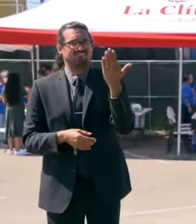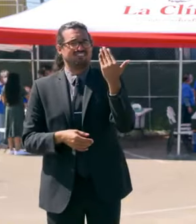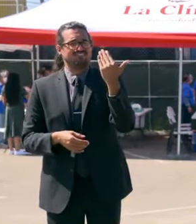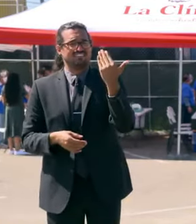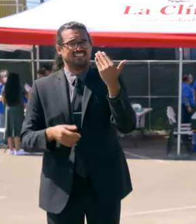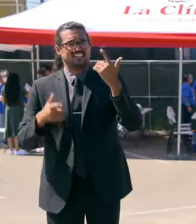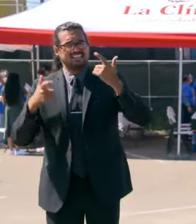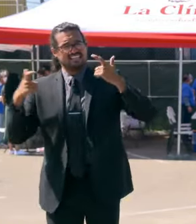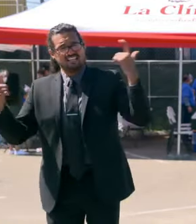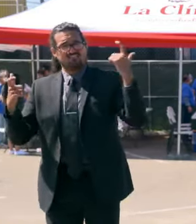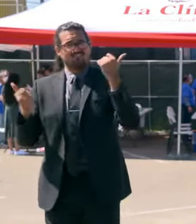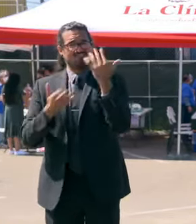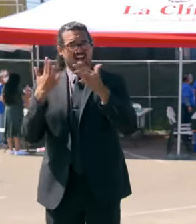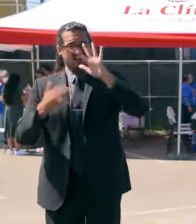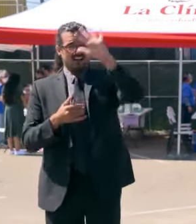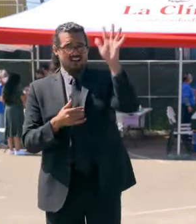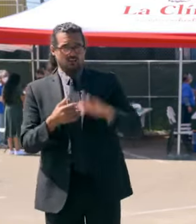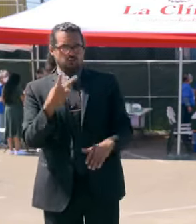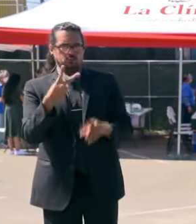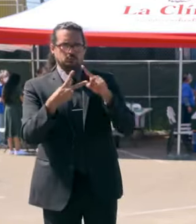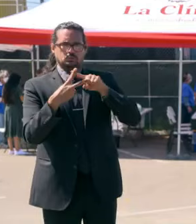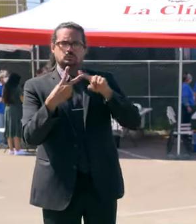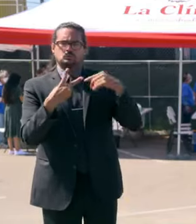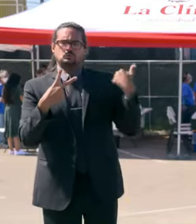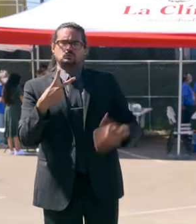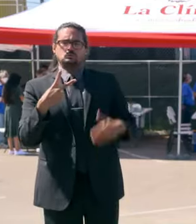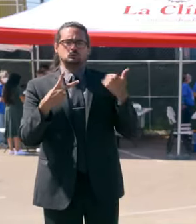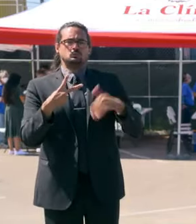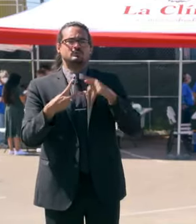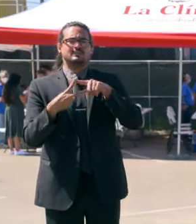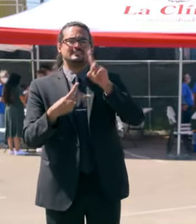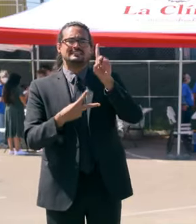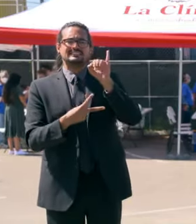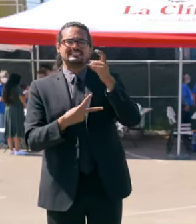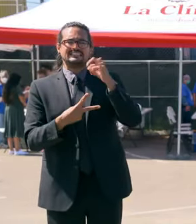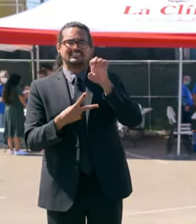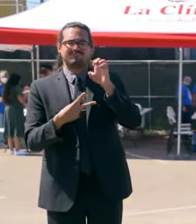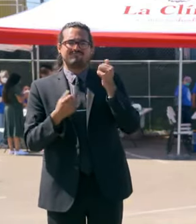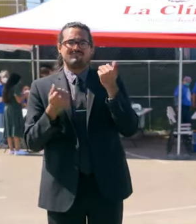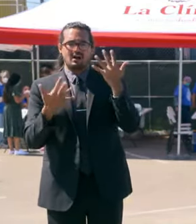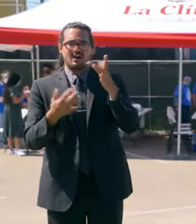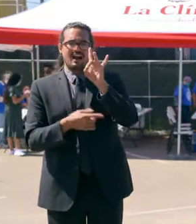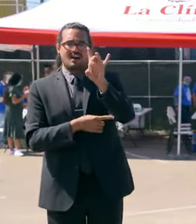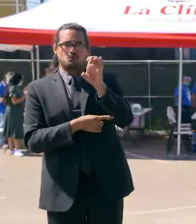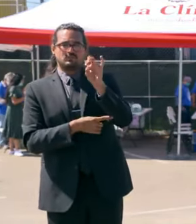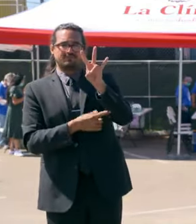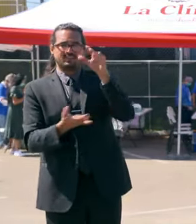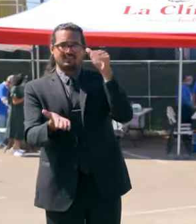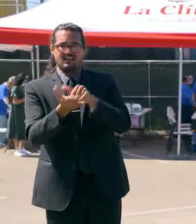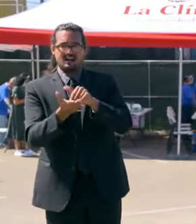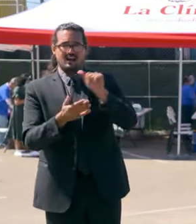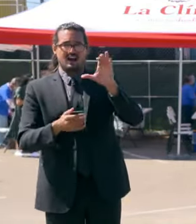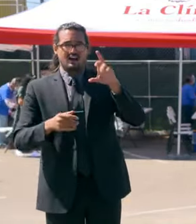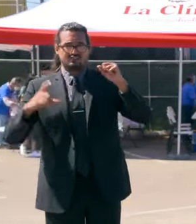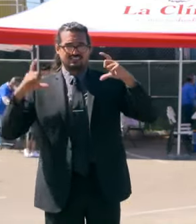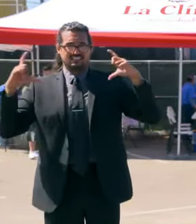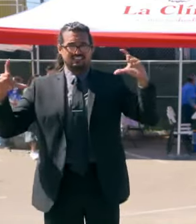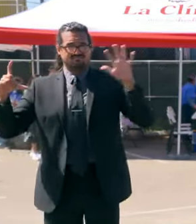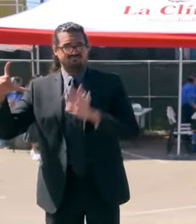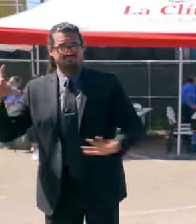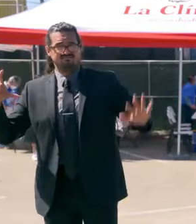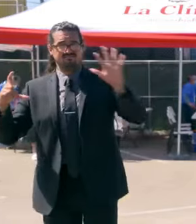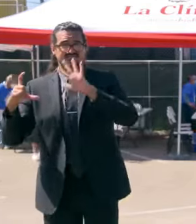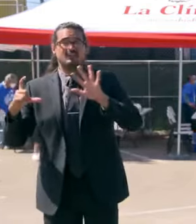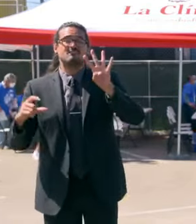notable fires. The Dixie Fire, which is 807,000 acres burned in Northern California, about 46%